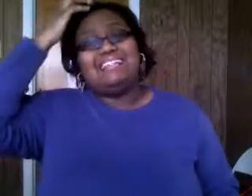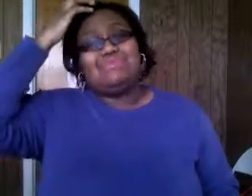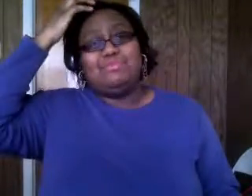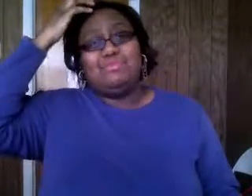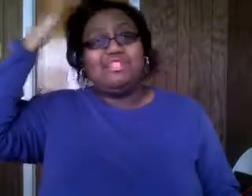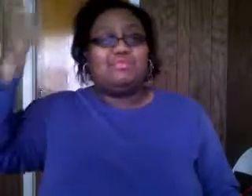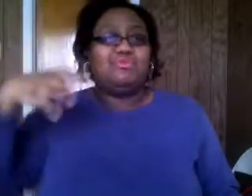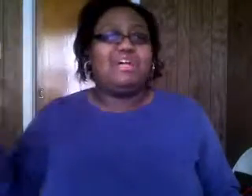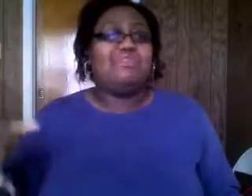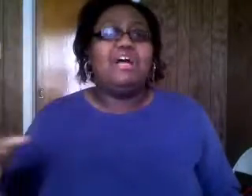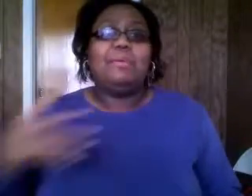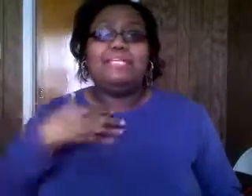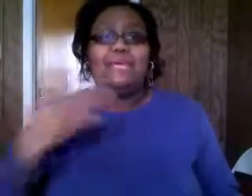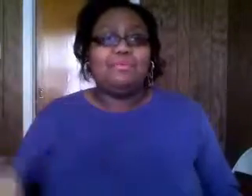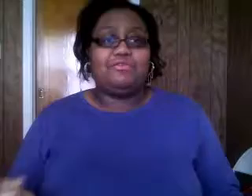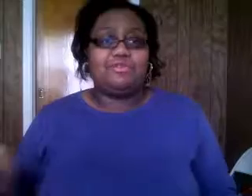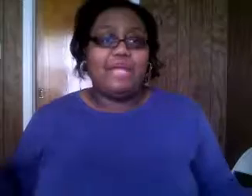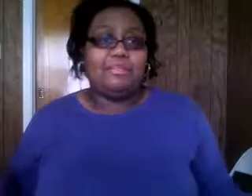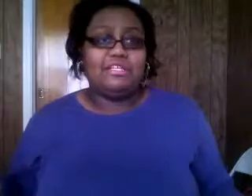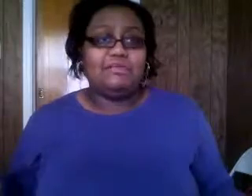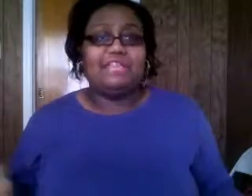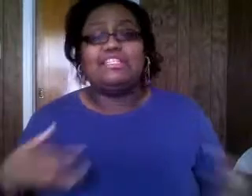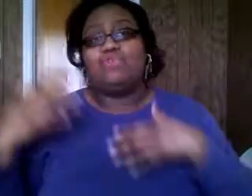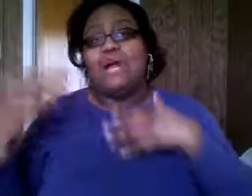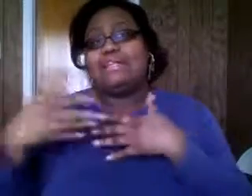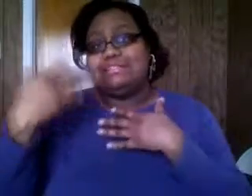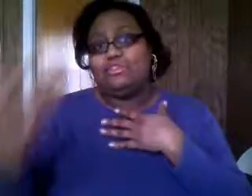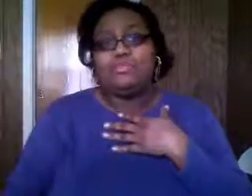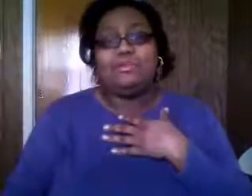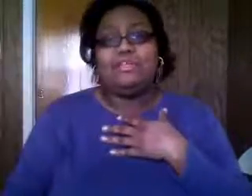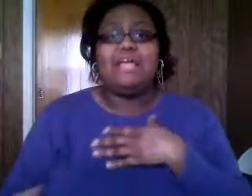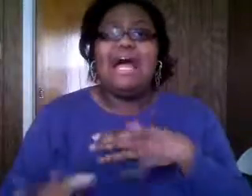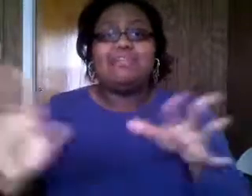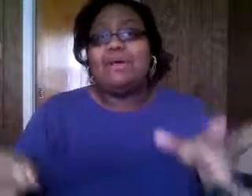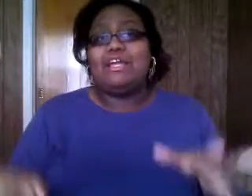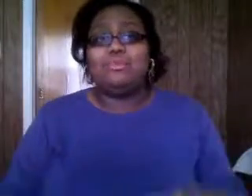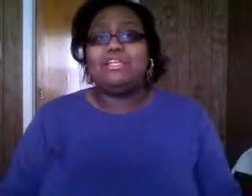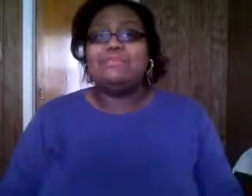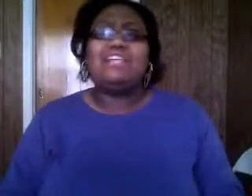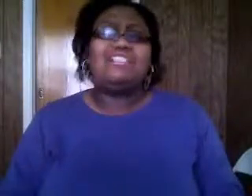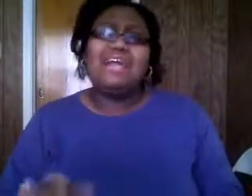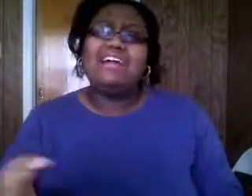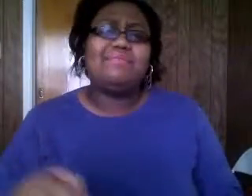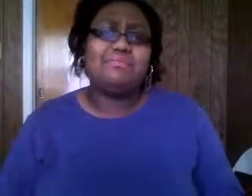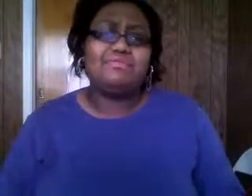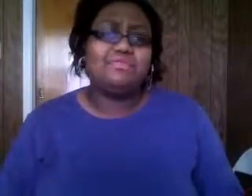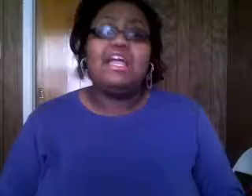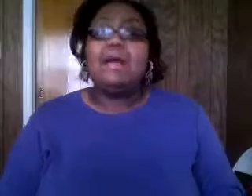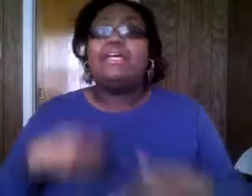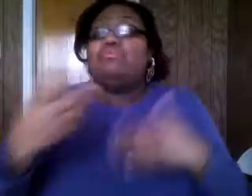it was buddhism or whatever but he gave me a free pamphlet i think i could have donated you i don't have no money he was like that's okay i'll give it to you free but he